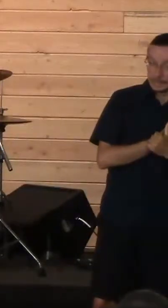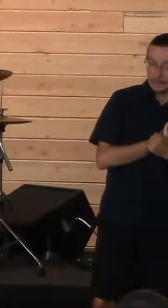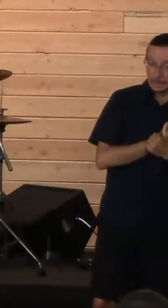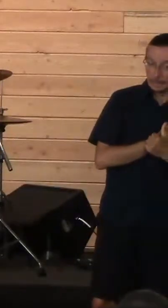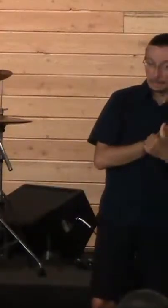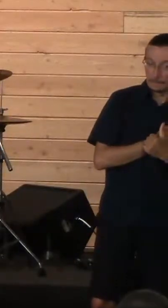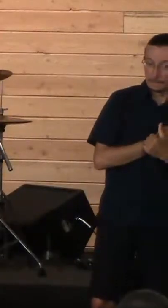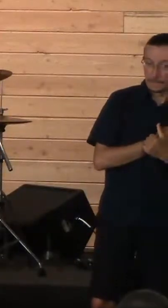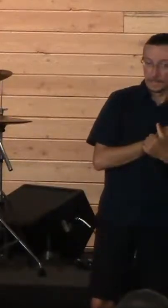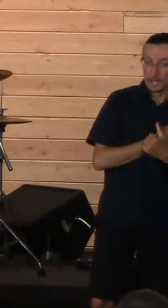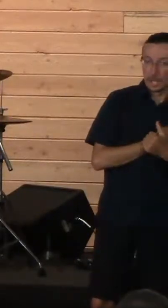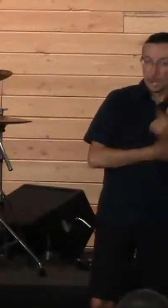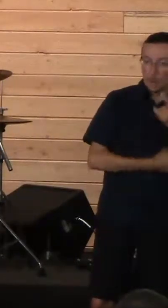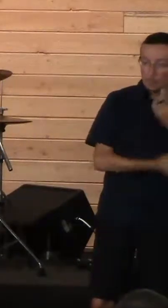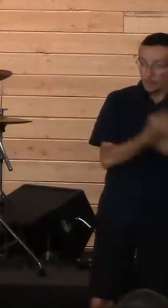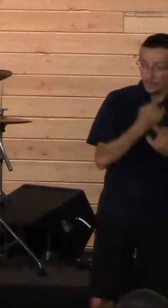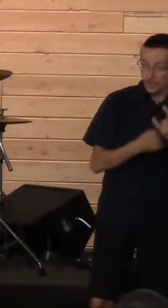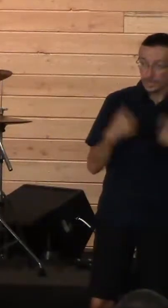persecutes us.